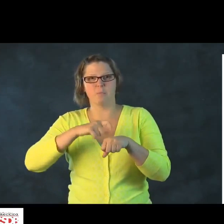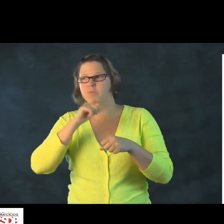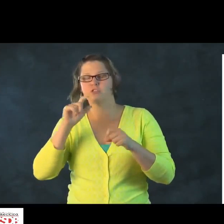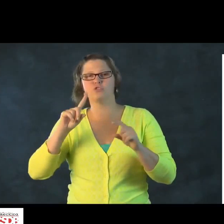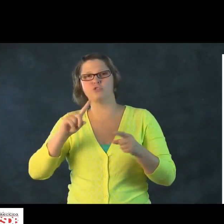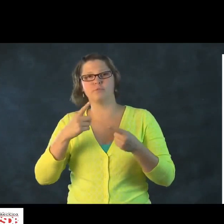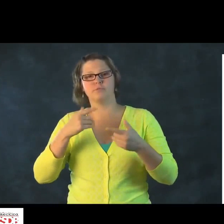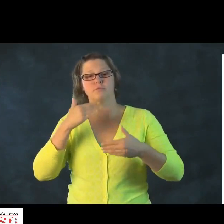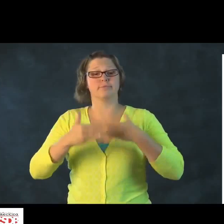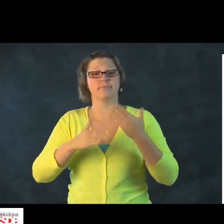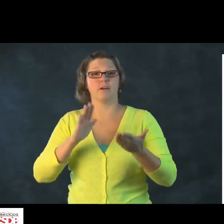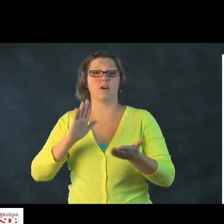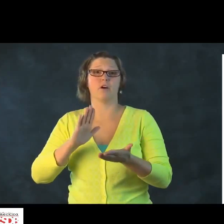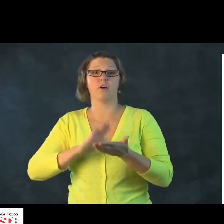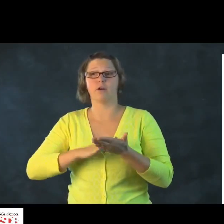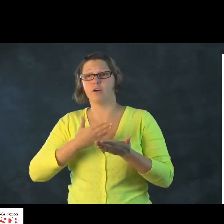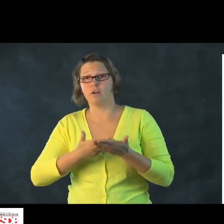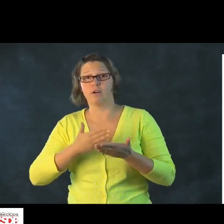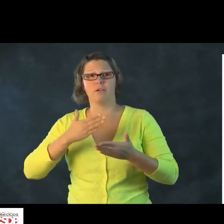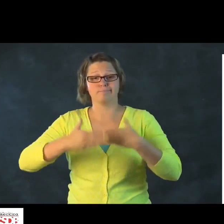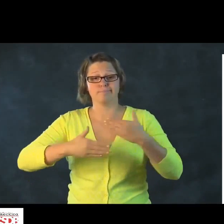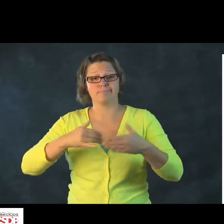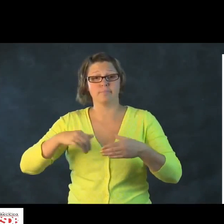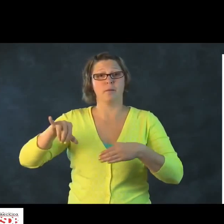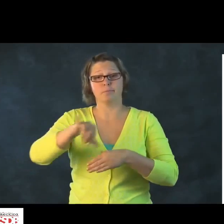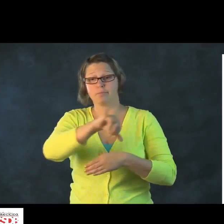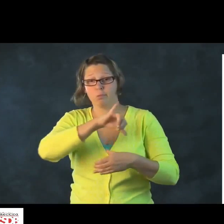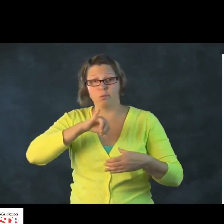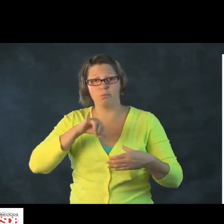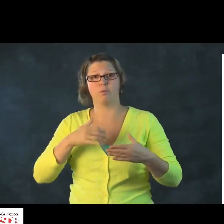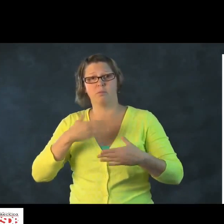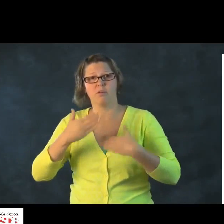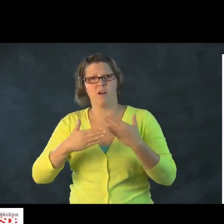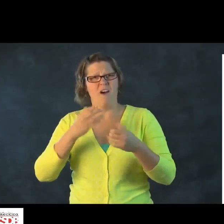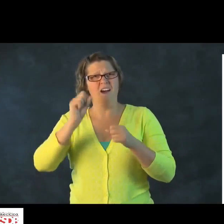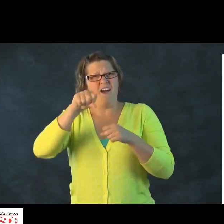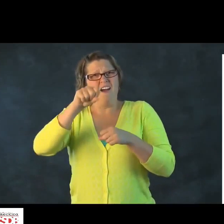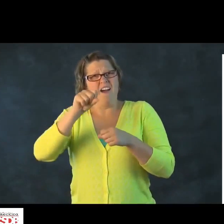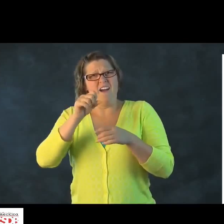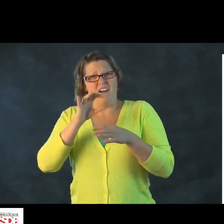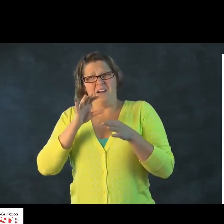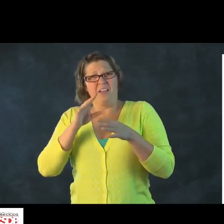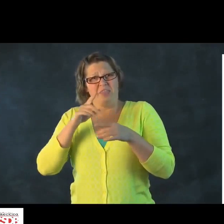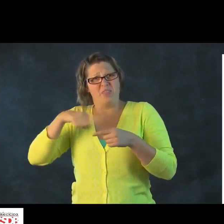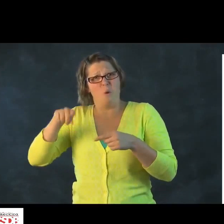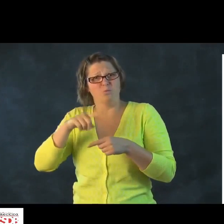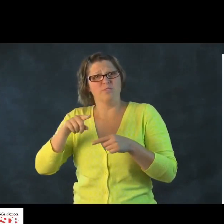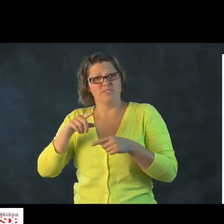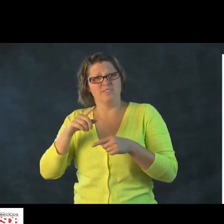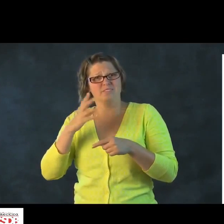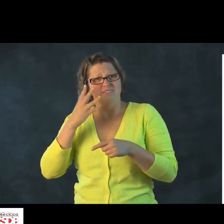muffin mix sticking to the bottom. They just go along and go about their business just making the recipe.